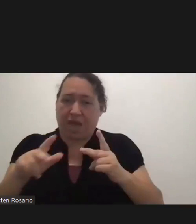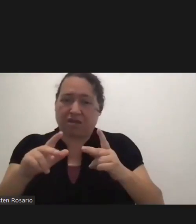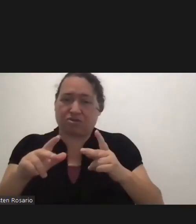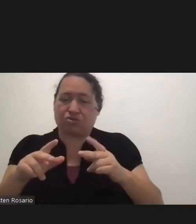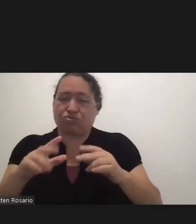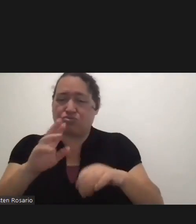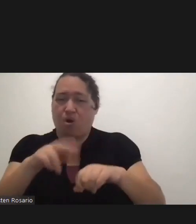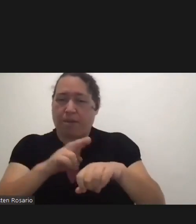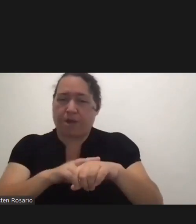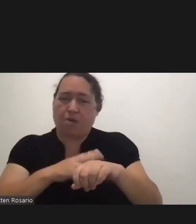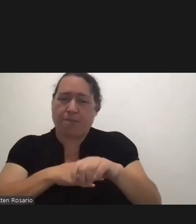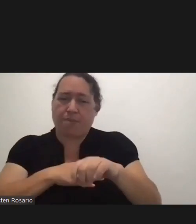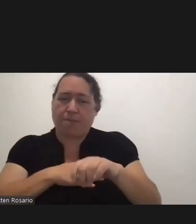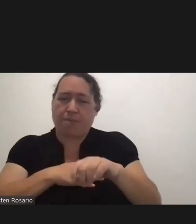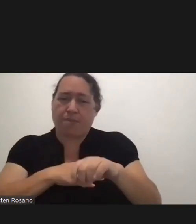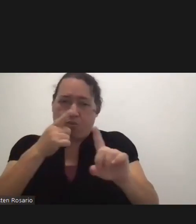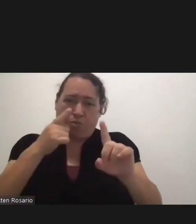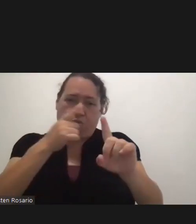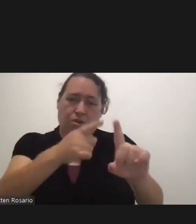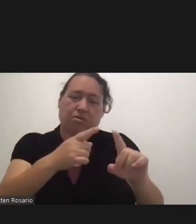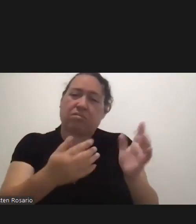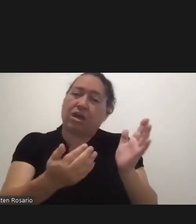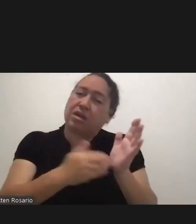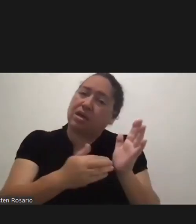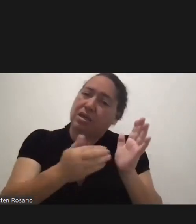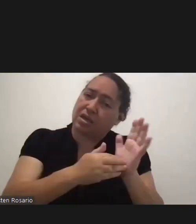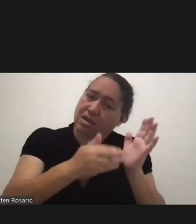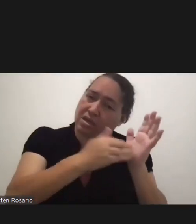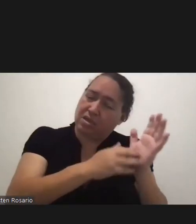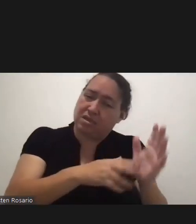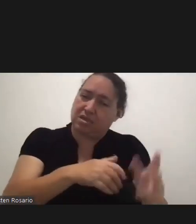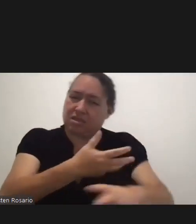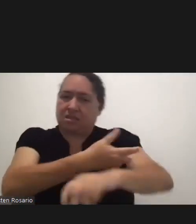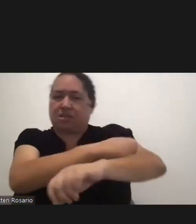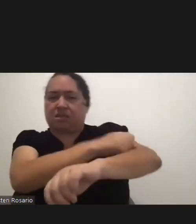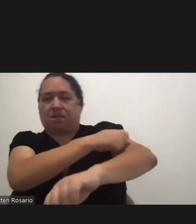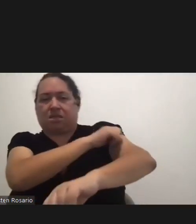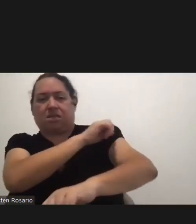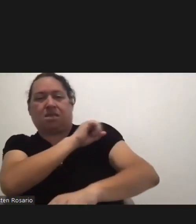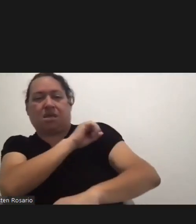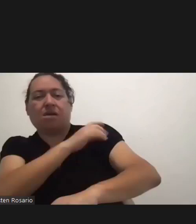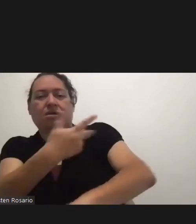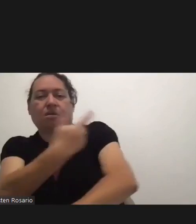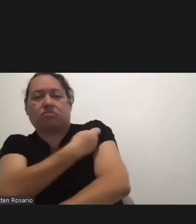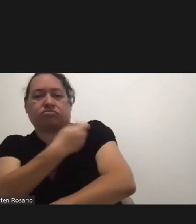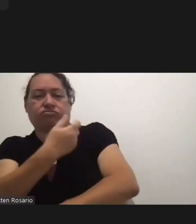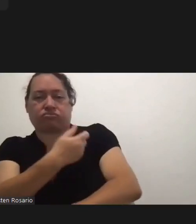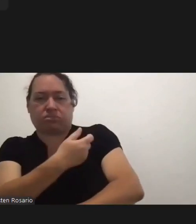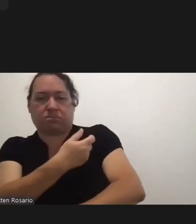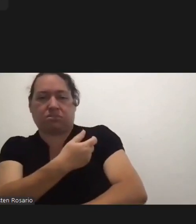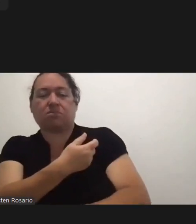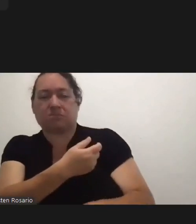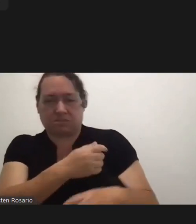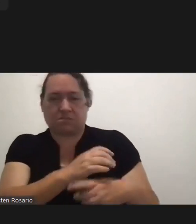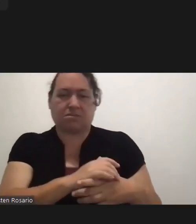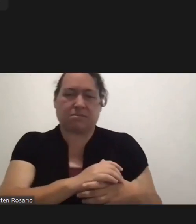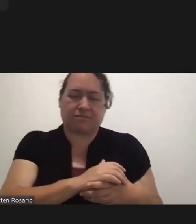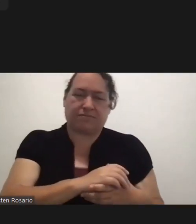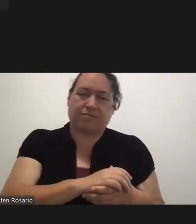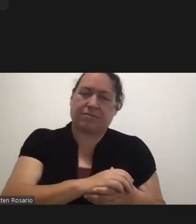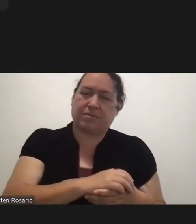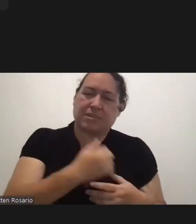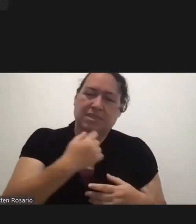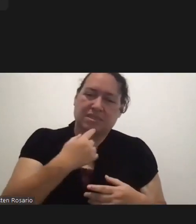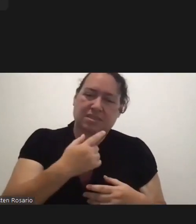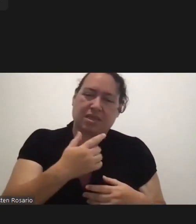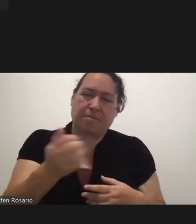goal. And again, roll up your sleeves and get vaccinated. Ma'am, when you say back to normal, can